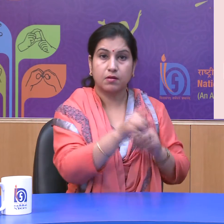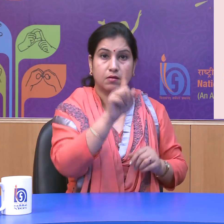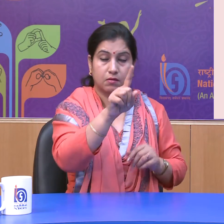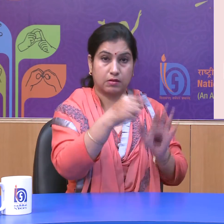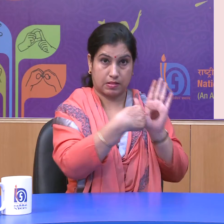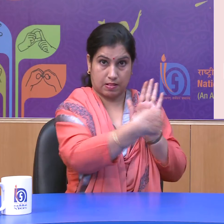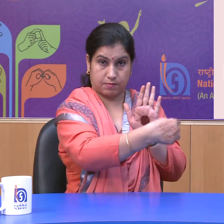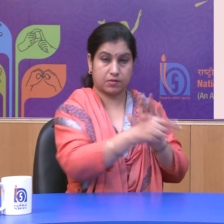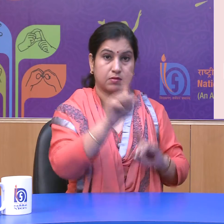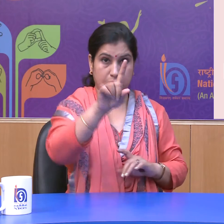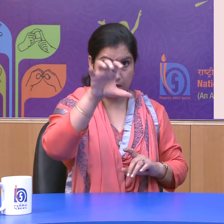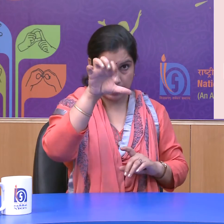22 of the constitution.